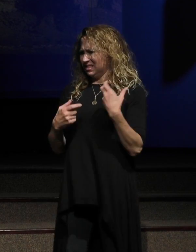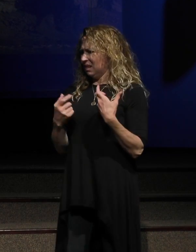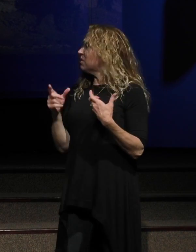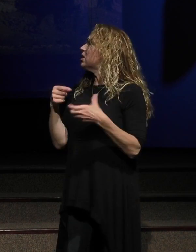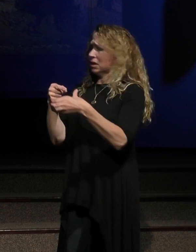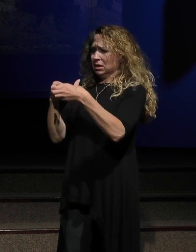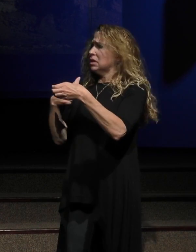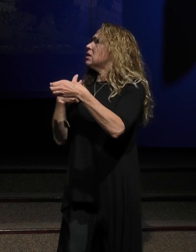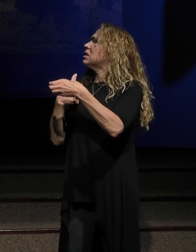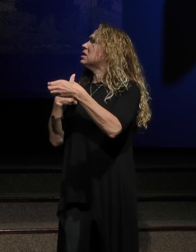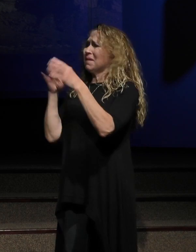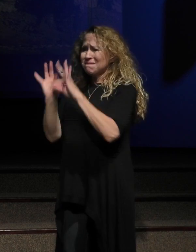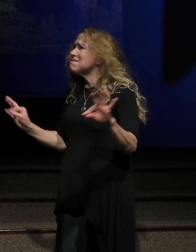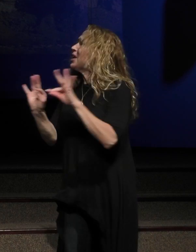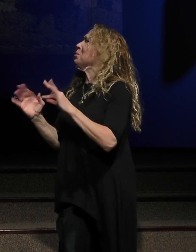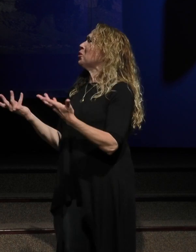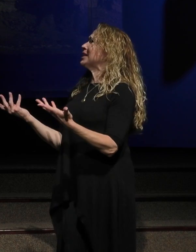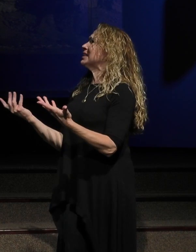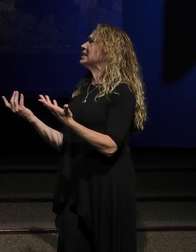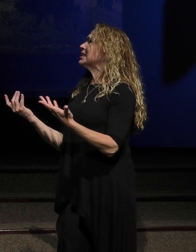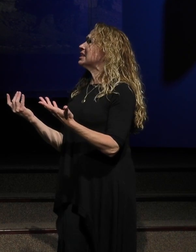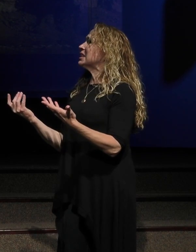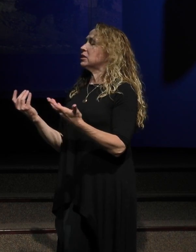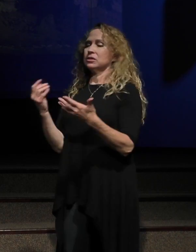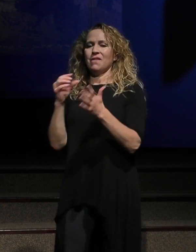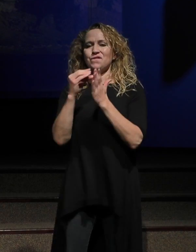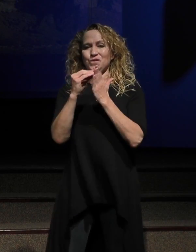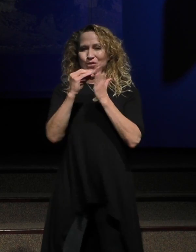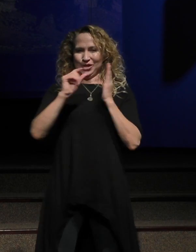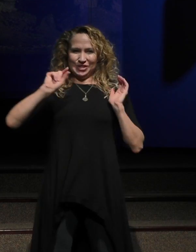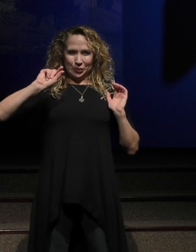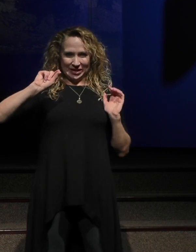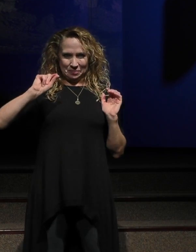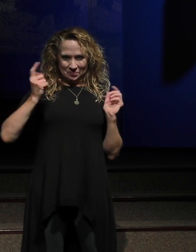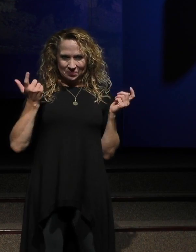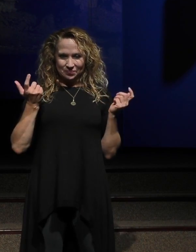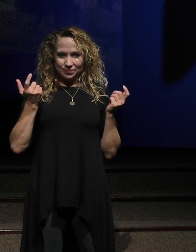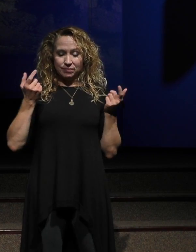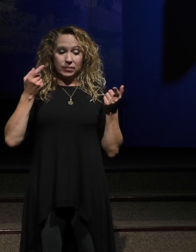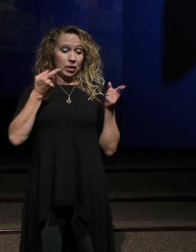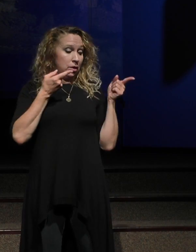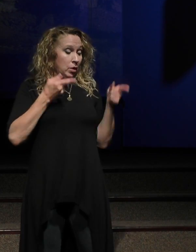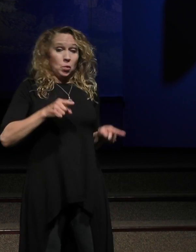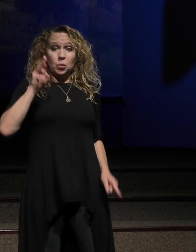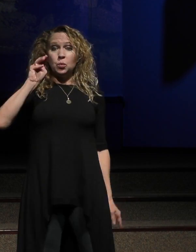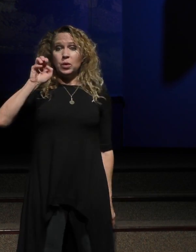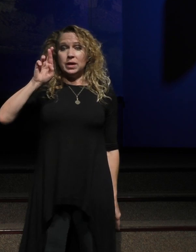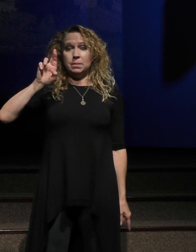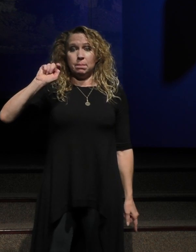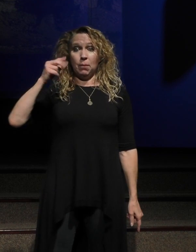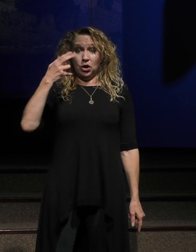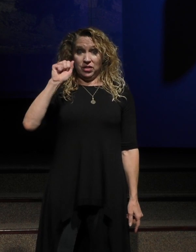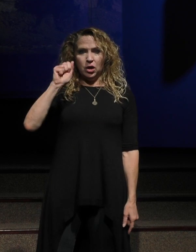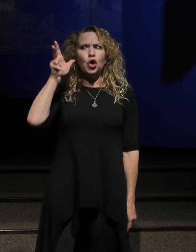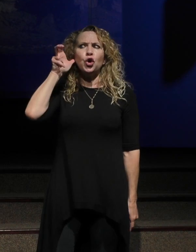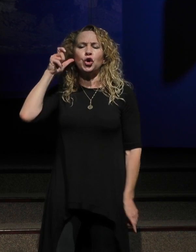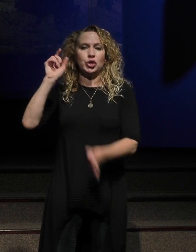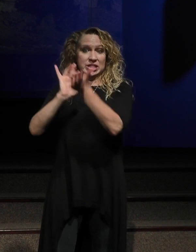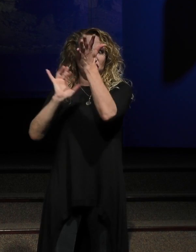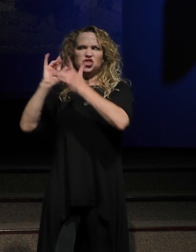prayer, it's huge for us. Verse 20. When Martha got word that Jesus was coming,